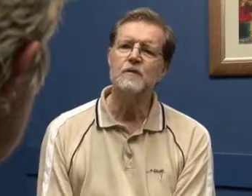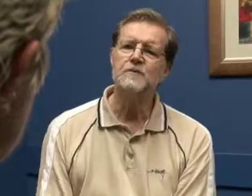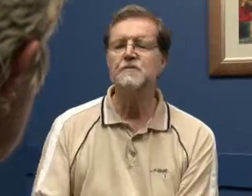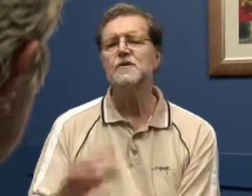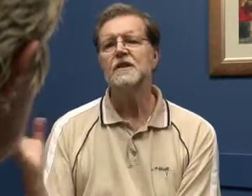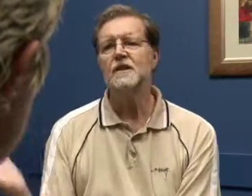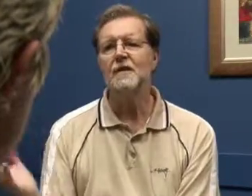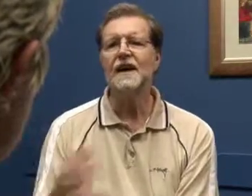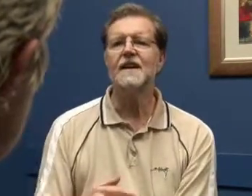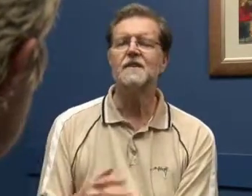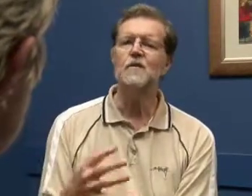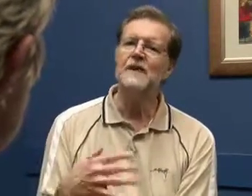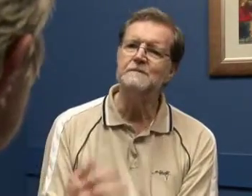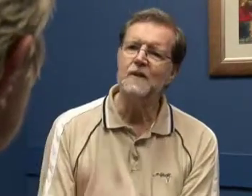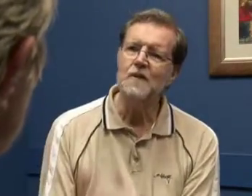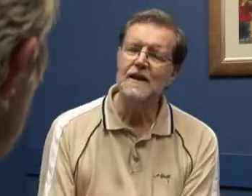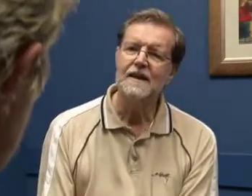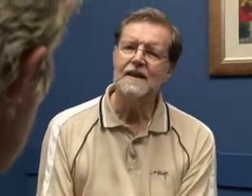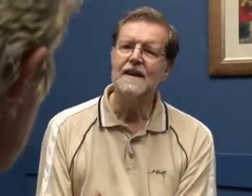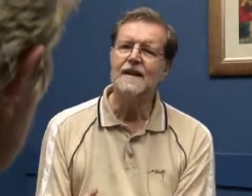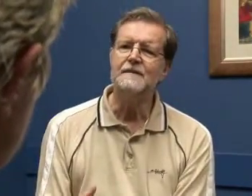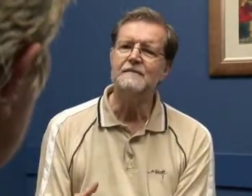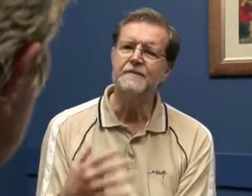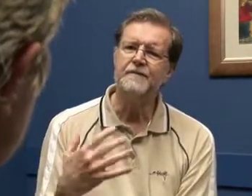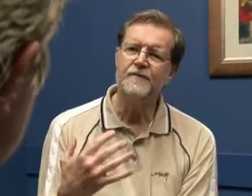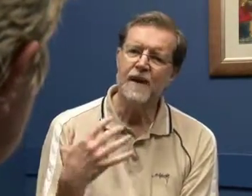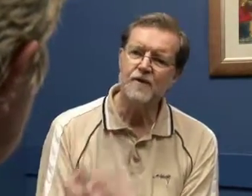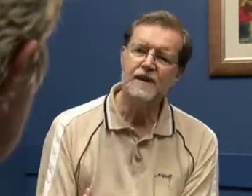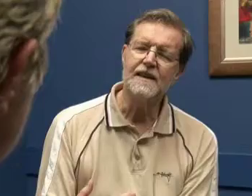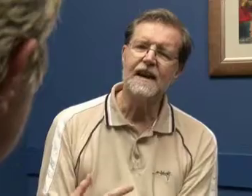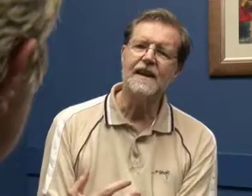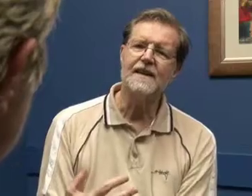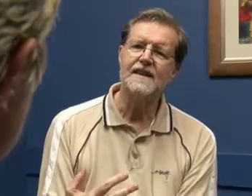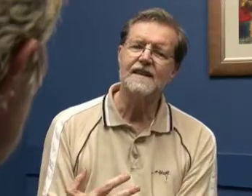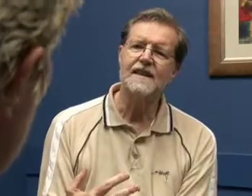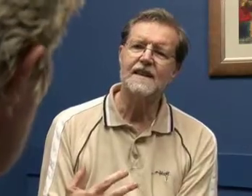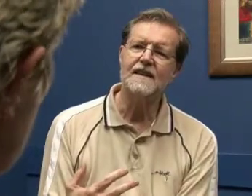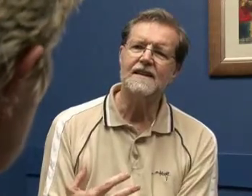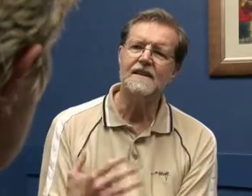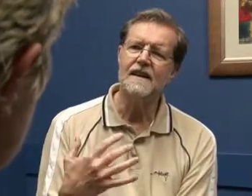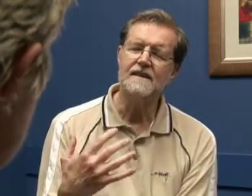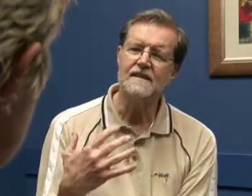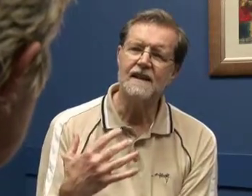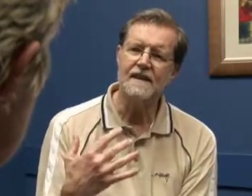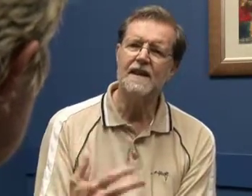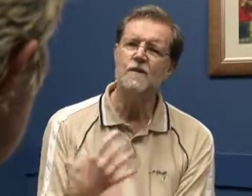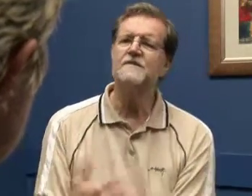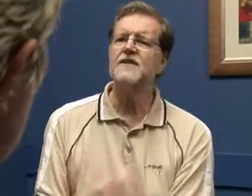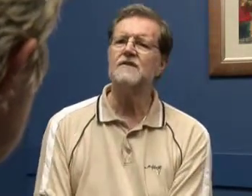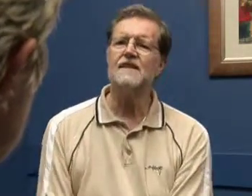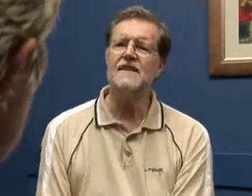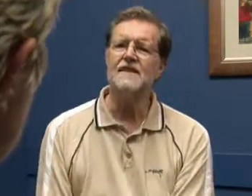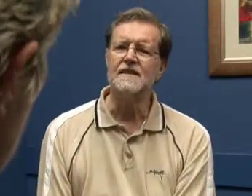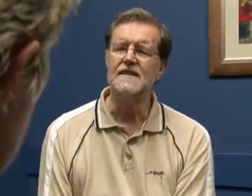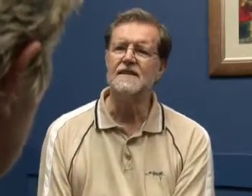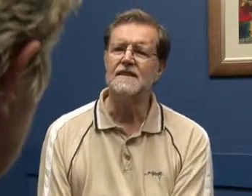But when people turn away or mumble, that's really hard and I can get quite